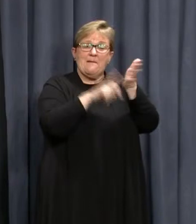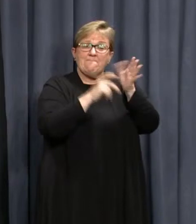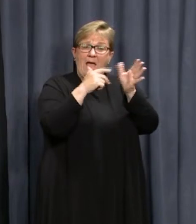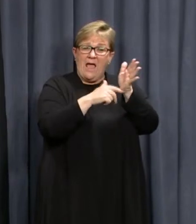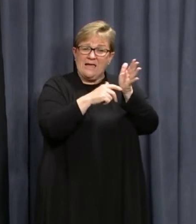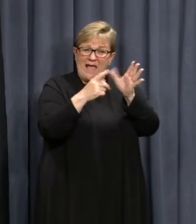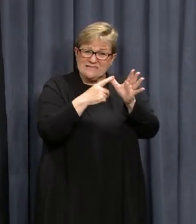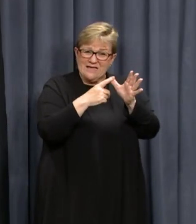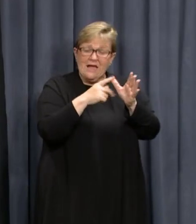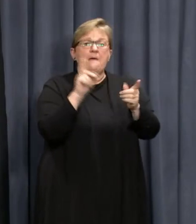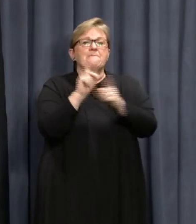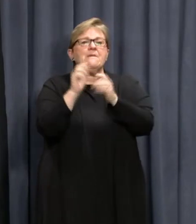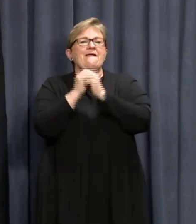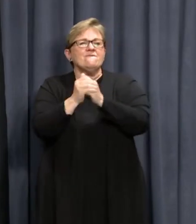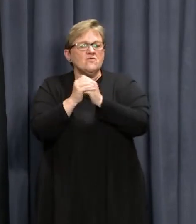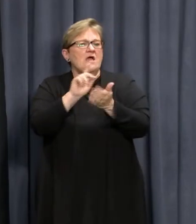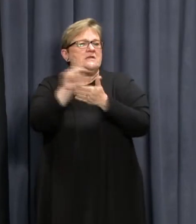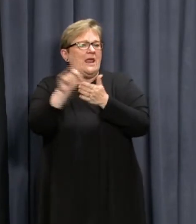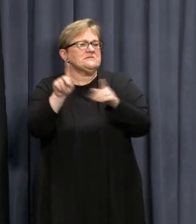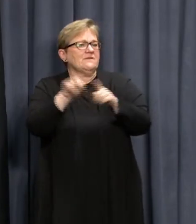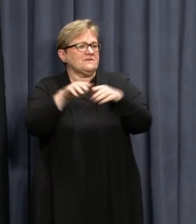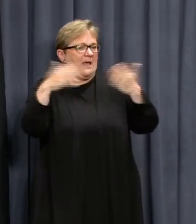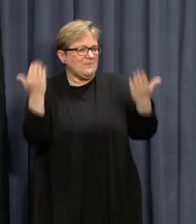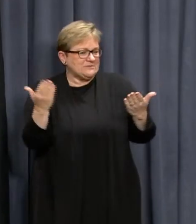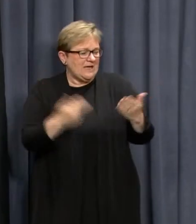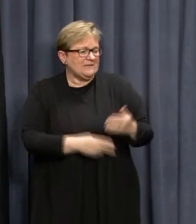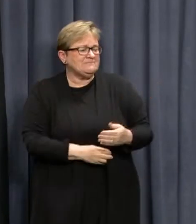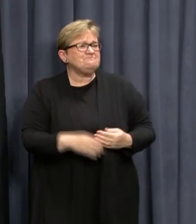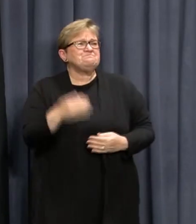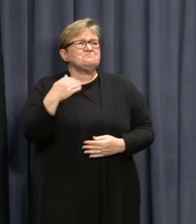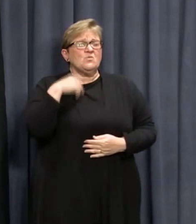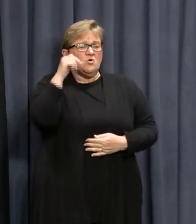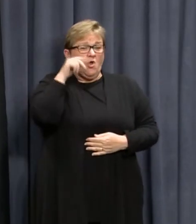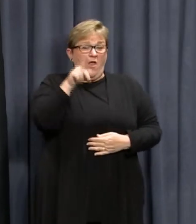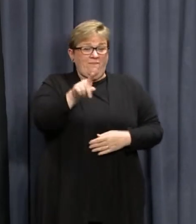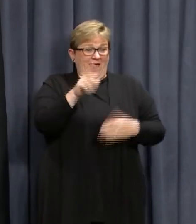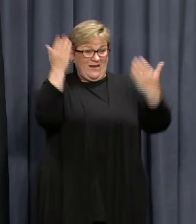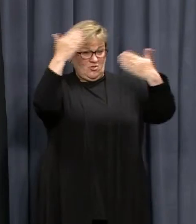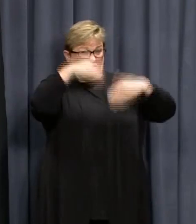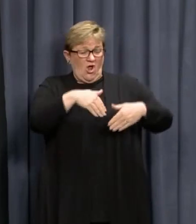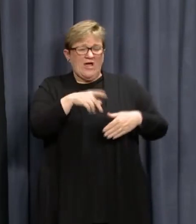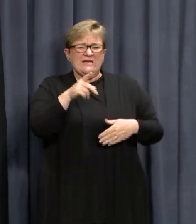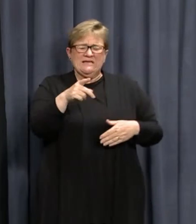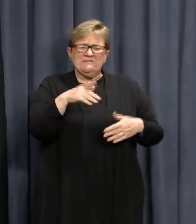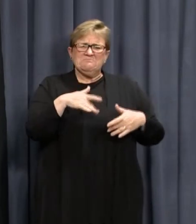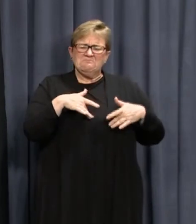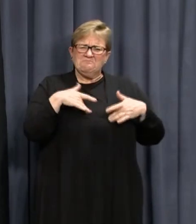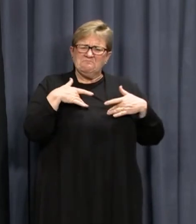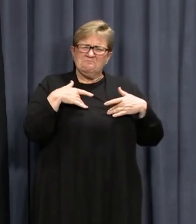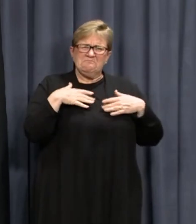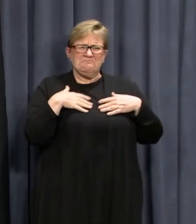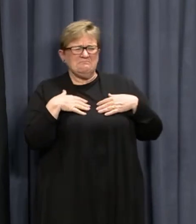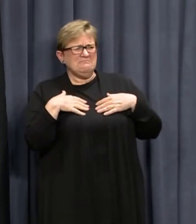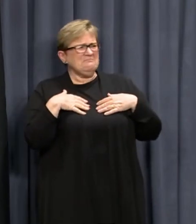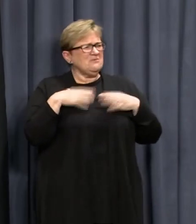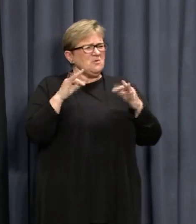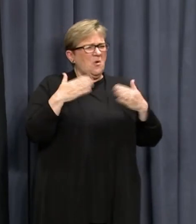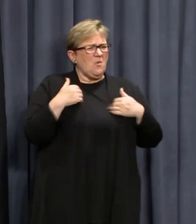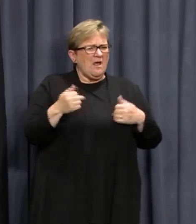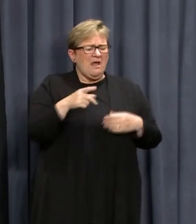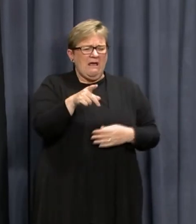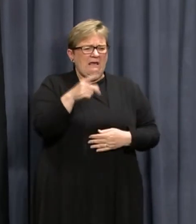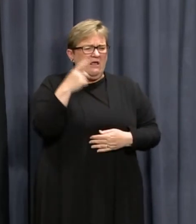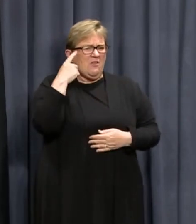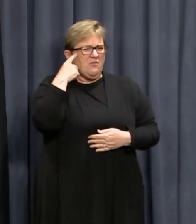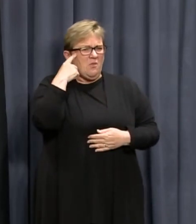and then met with friends later that day. We understand later that evening he developed symptoms which he thought